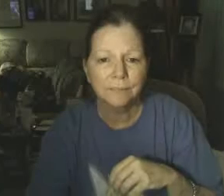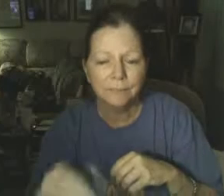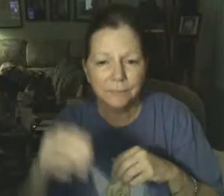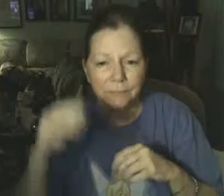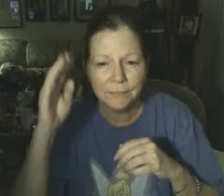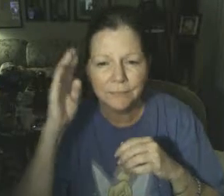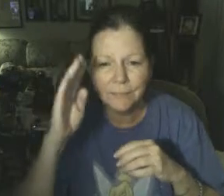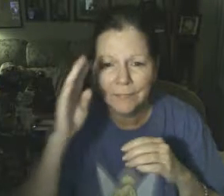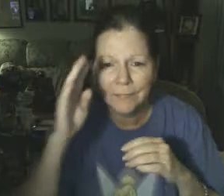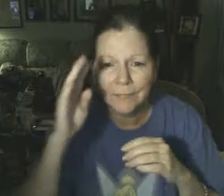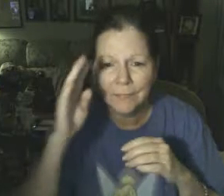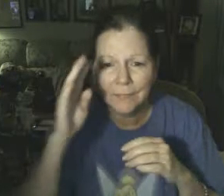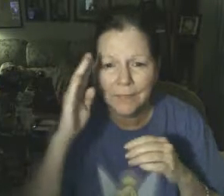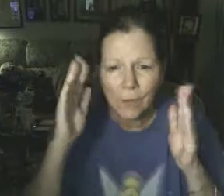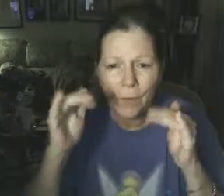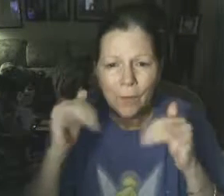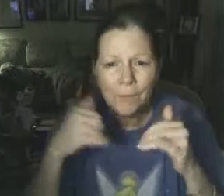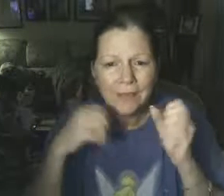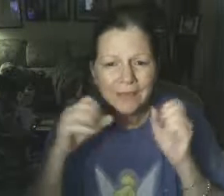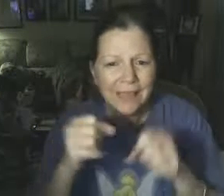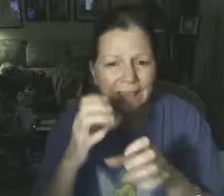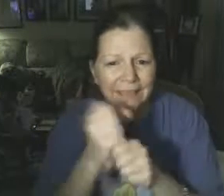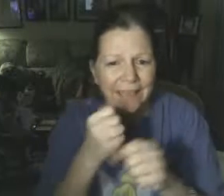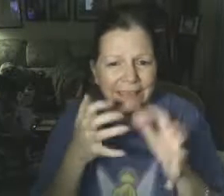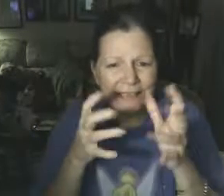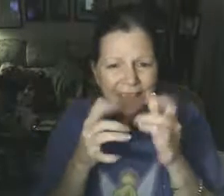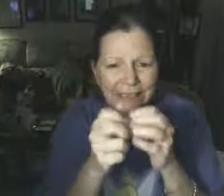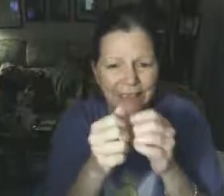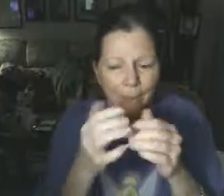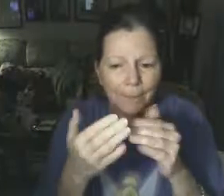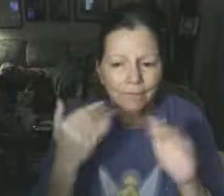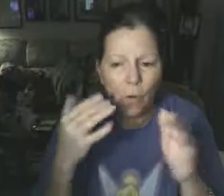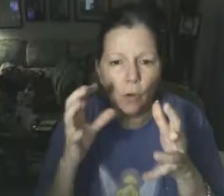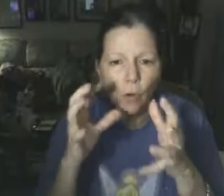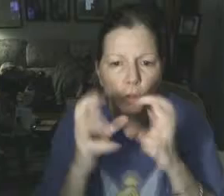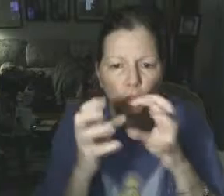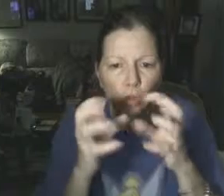You've got to deliver something. What you've delivered is a 2,000-pound baby that nobody wants.